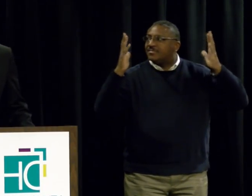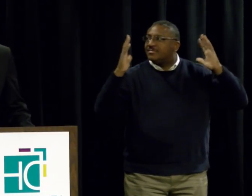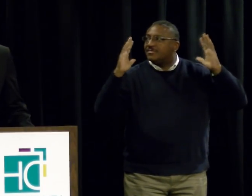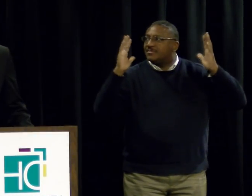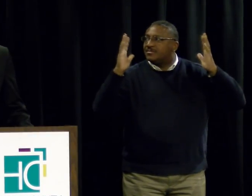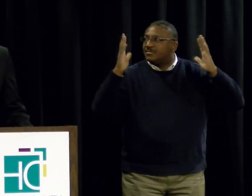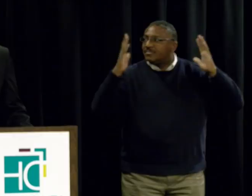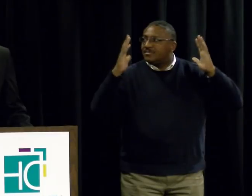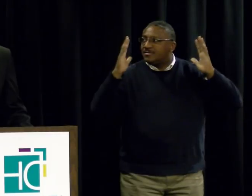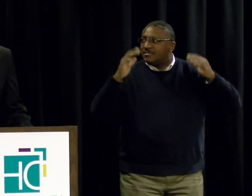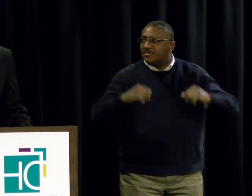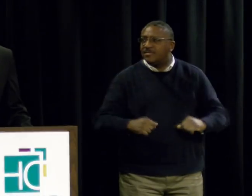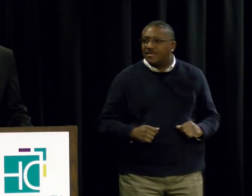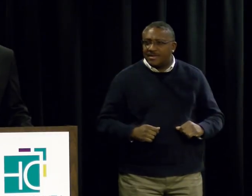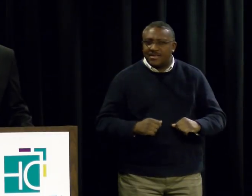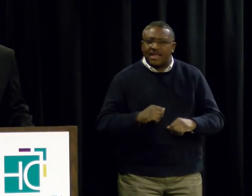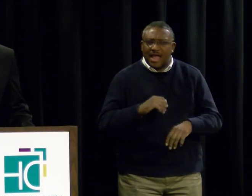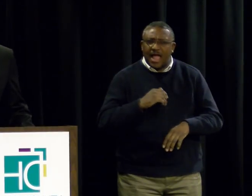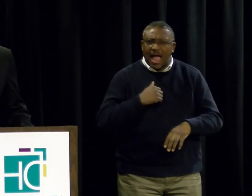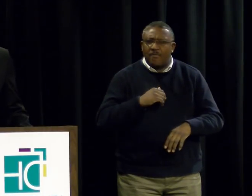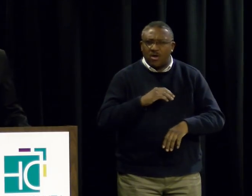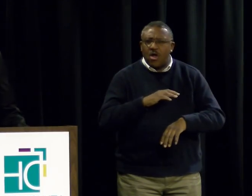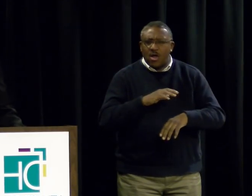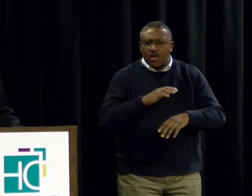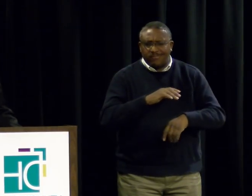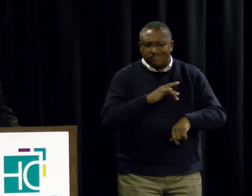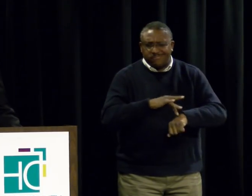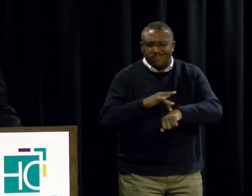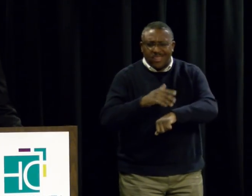That's right, I voted on 13 of those budgets.